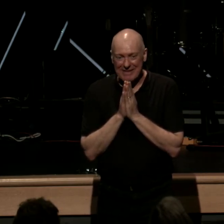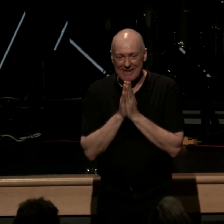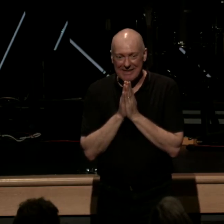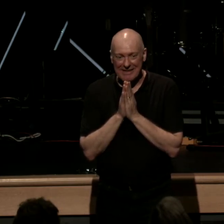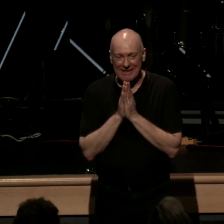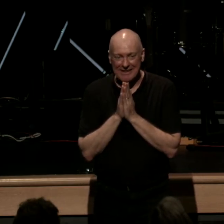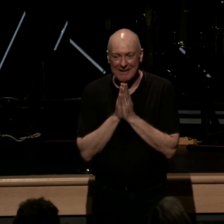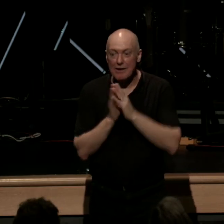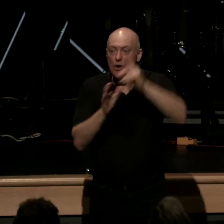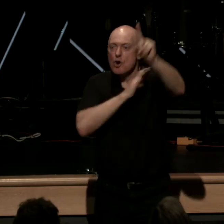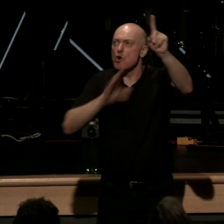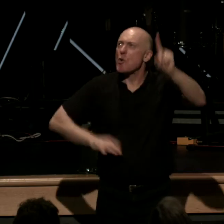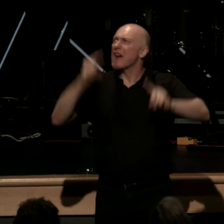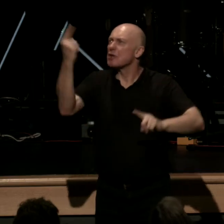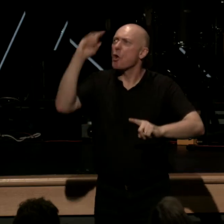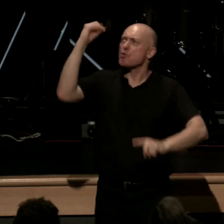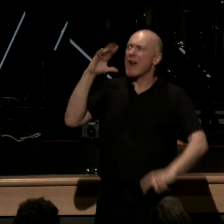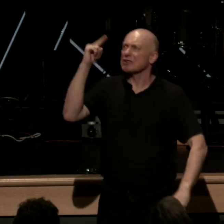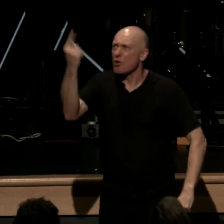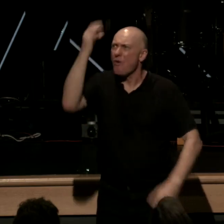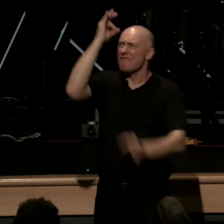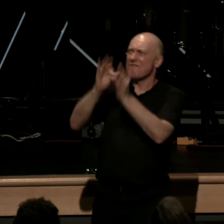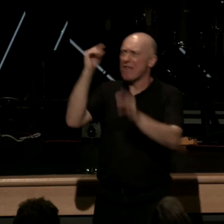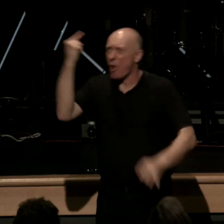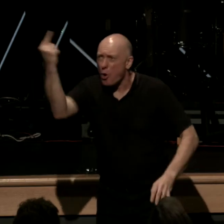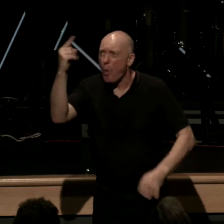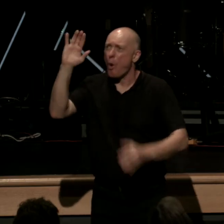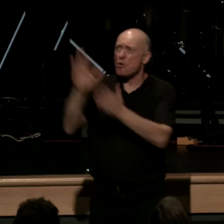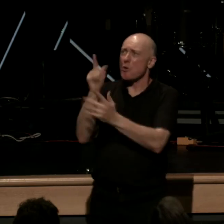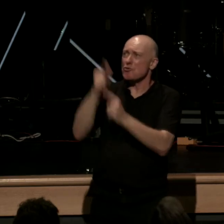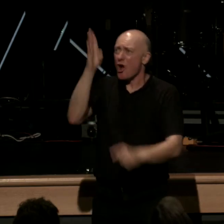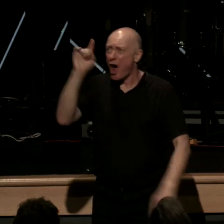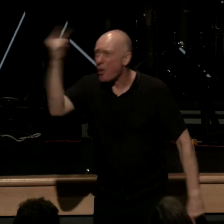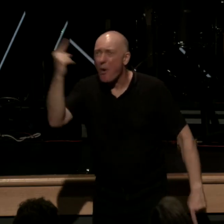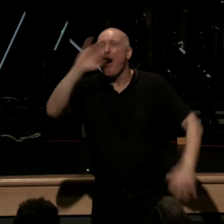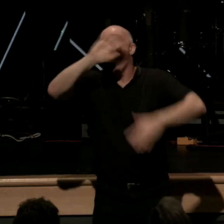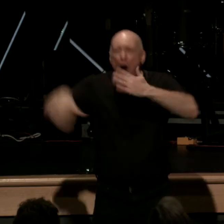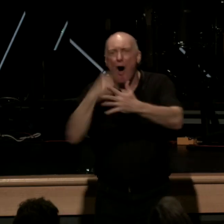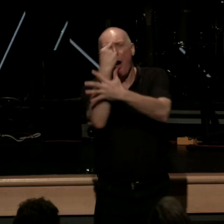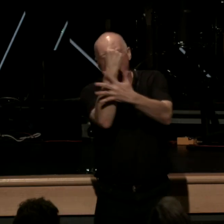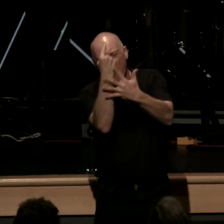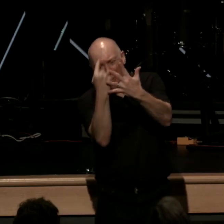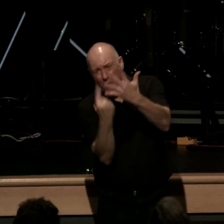Christ alone grace alone faith alone glory to God alone all revealed in scripture